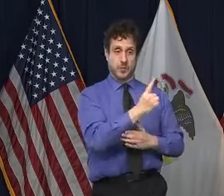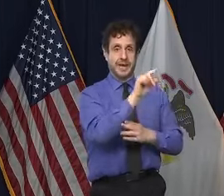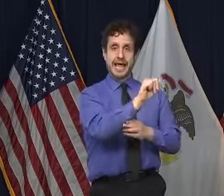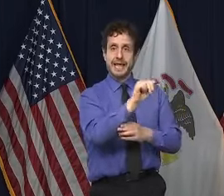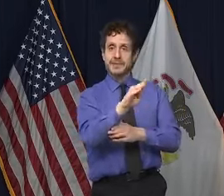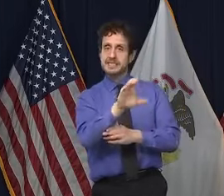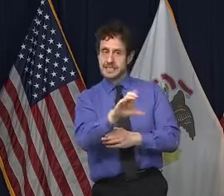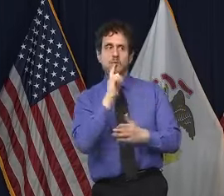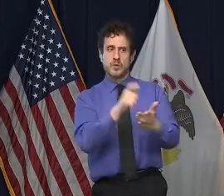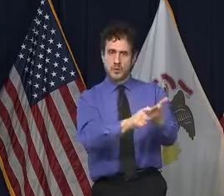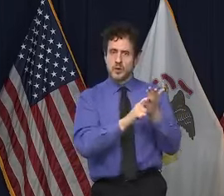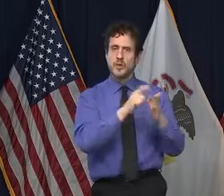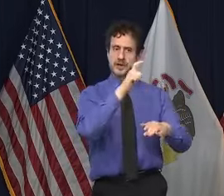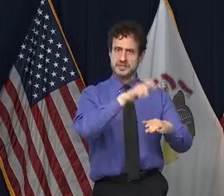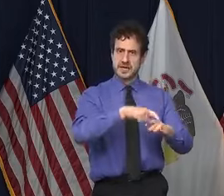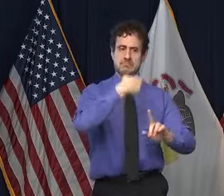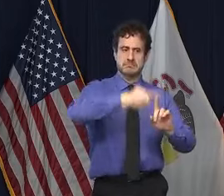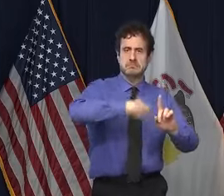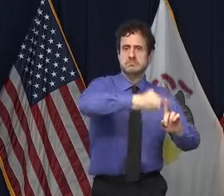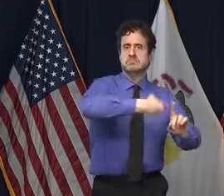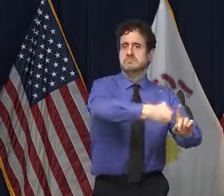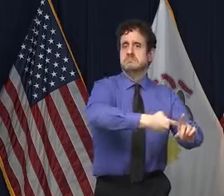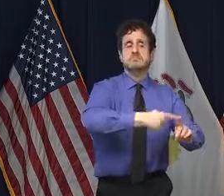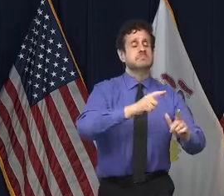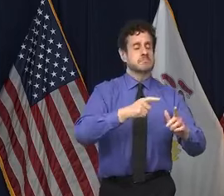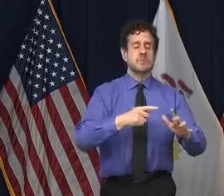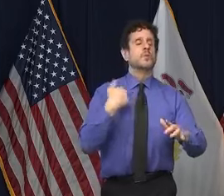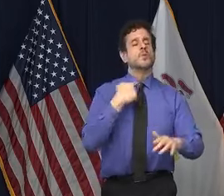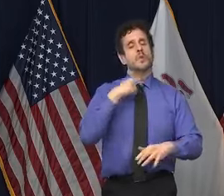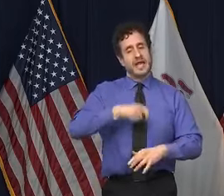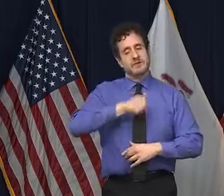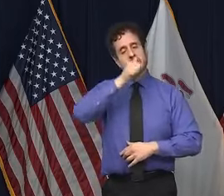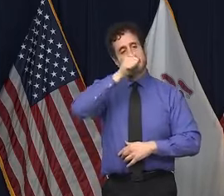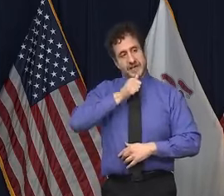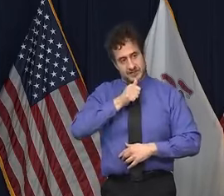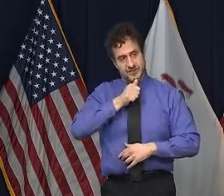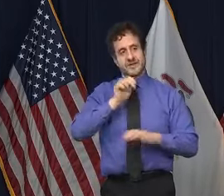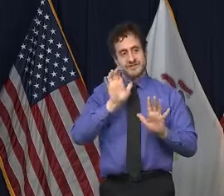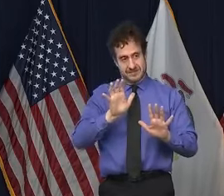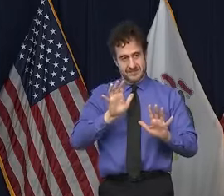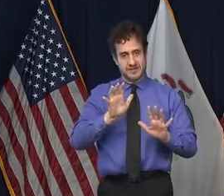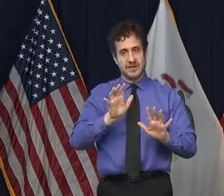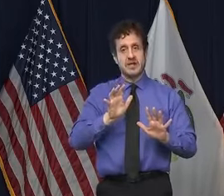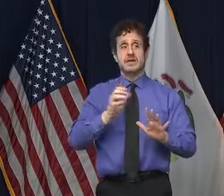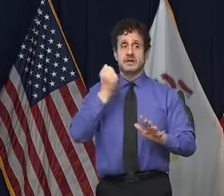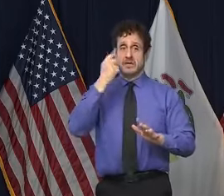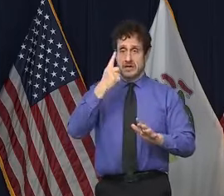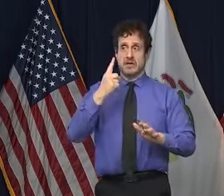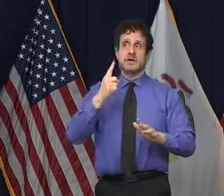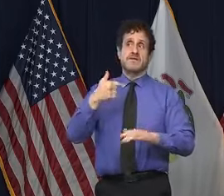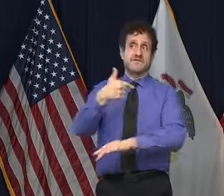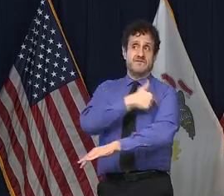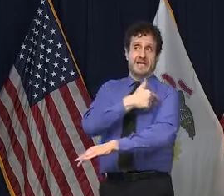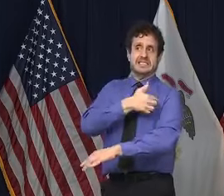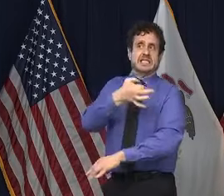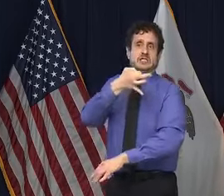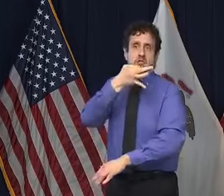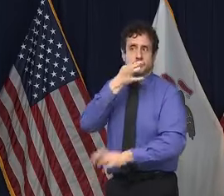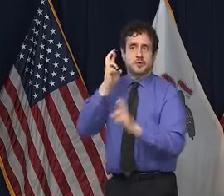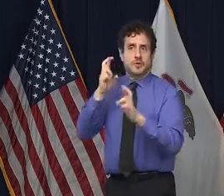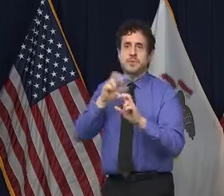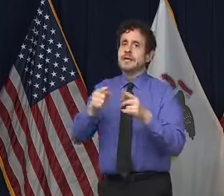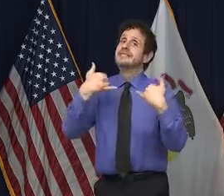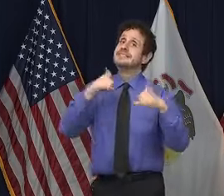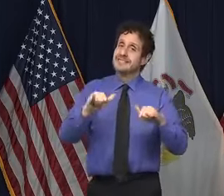you'll still have the subsequent phases. So we will be patient because we are in the final stretch, but we still need to hold on to our masks